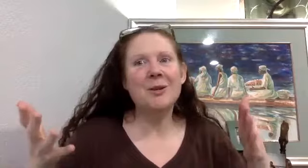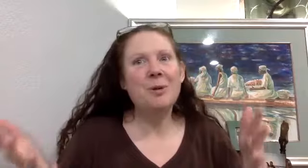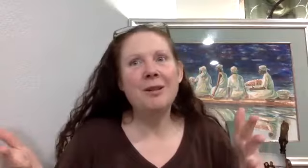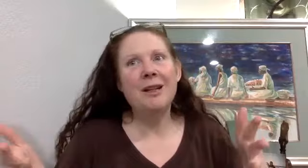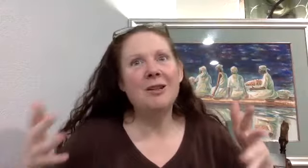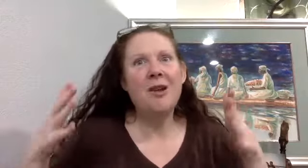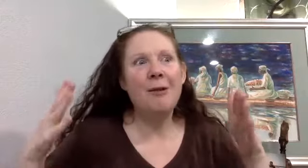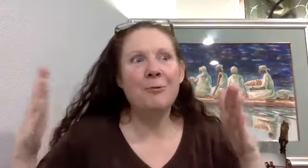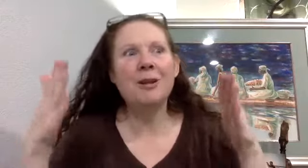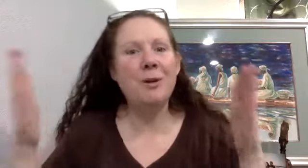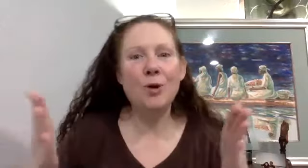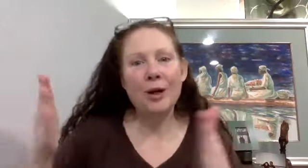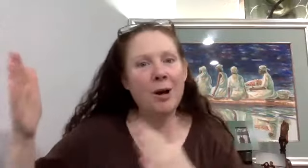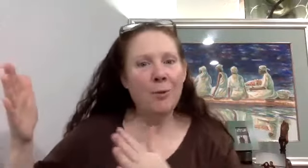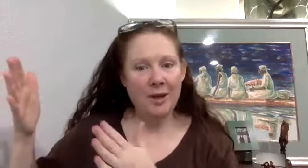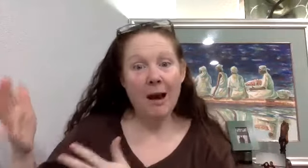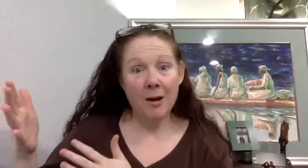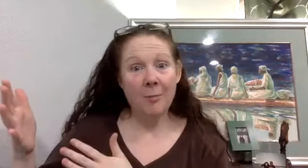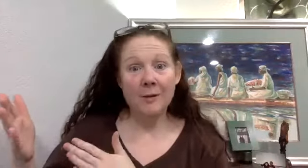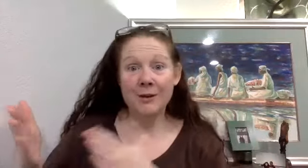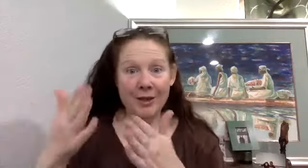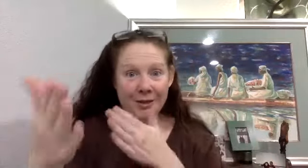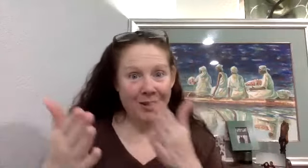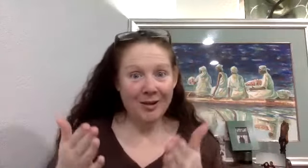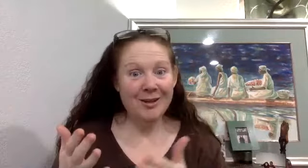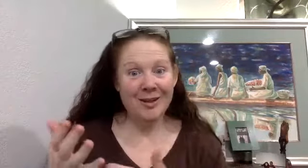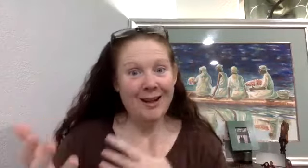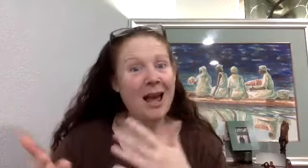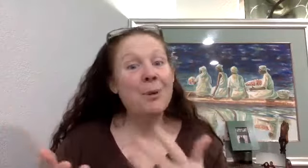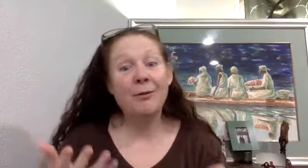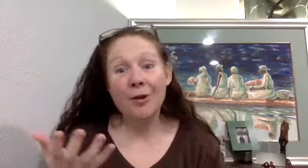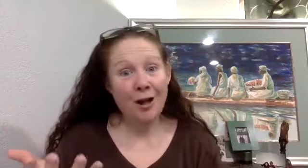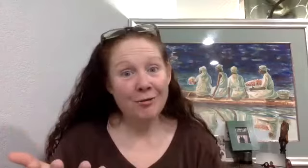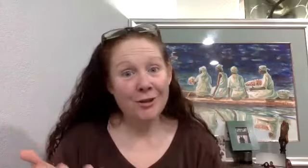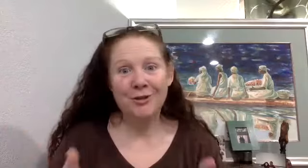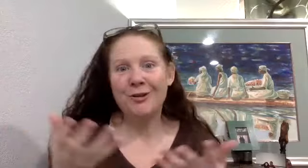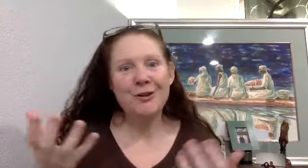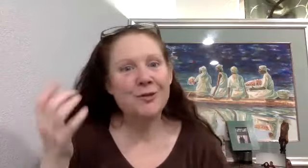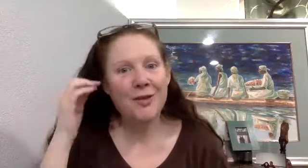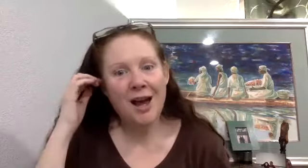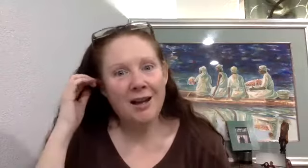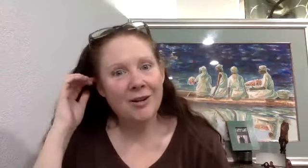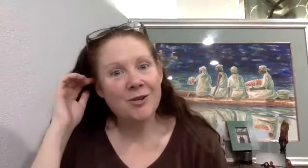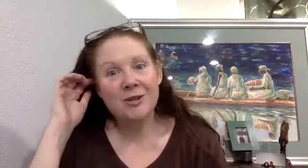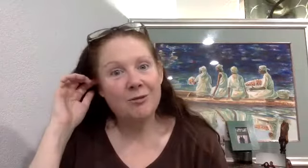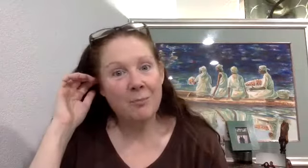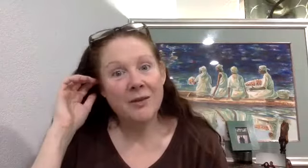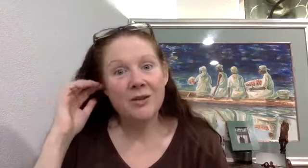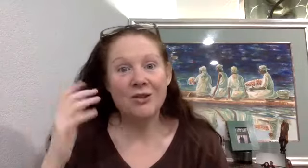ability to not really be worried about what the outcome is. I think that that is, again, happening for all of us. You know, you've said that in our direct messages